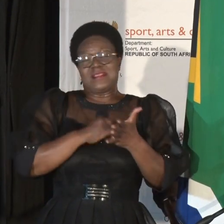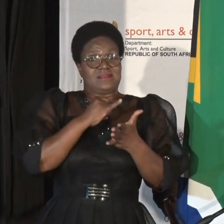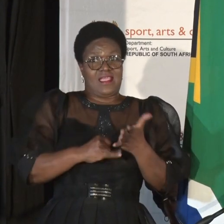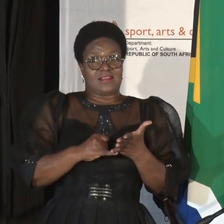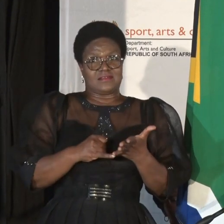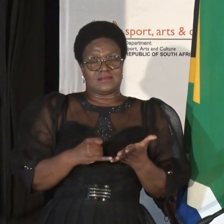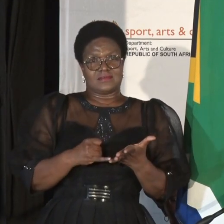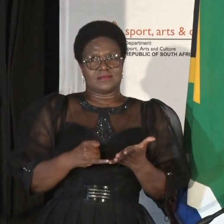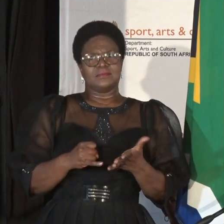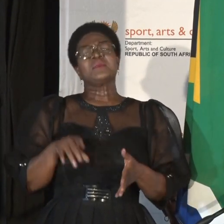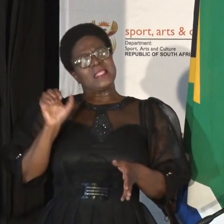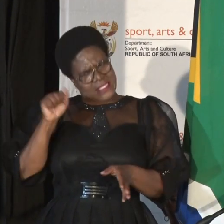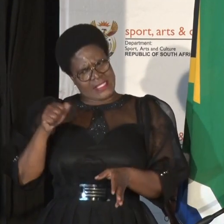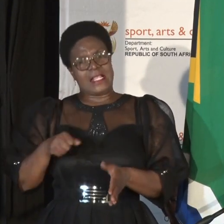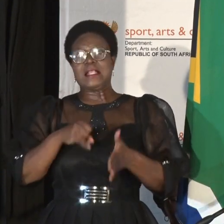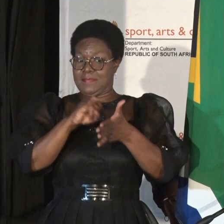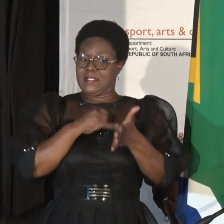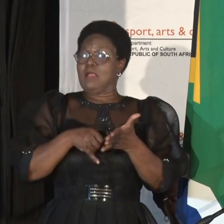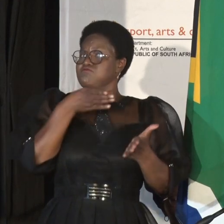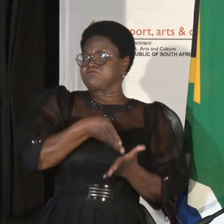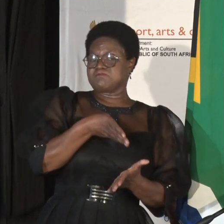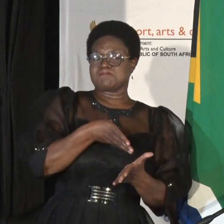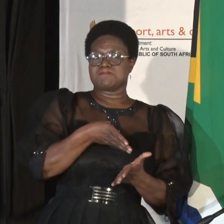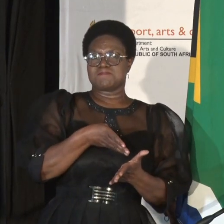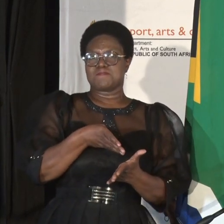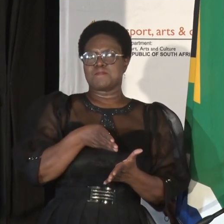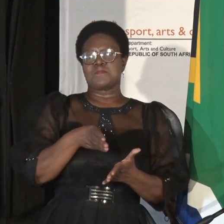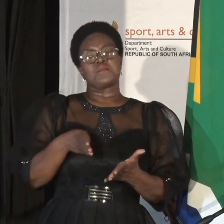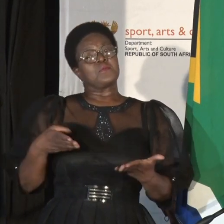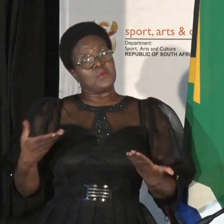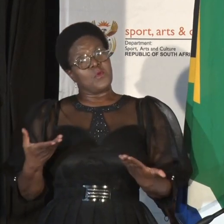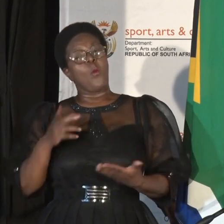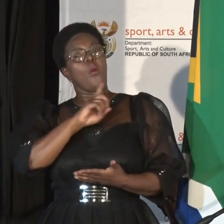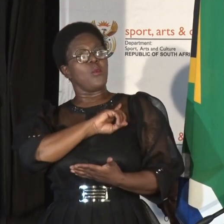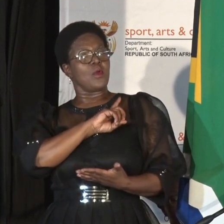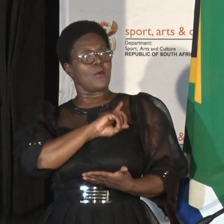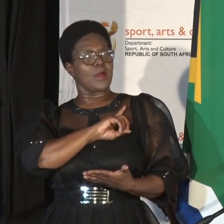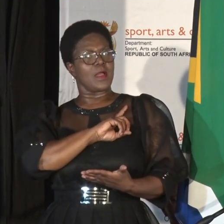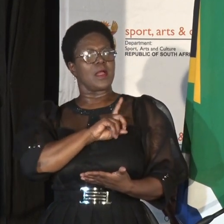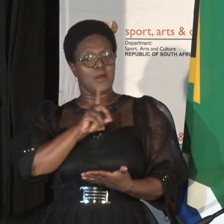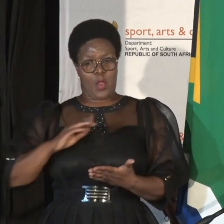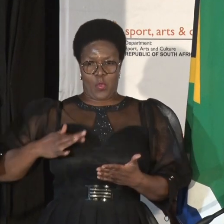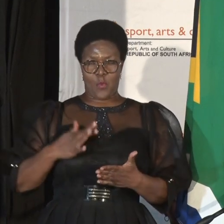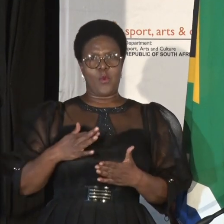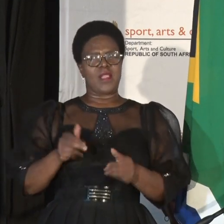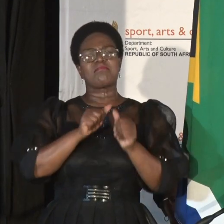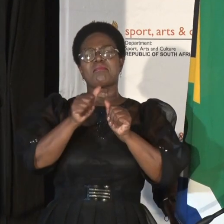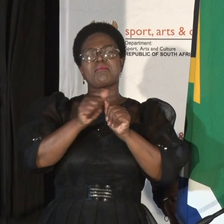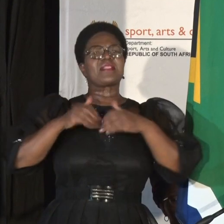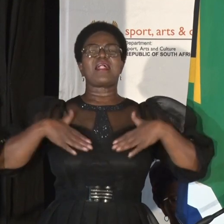We committed the mistakes because we were committed to build better life for all our people.